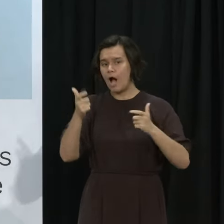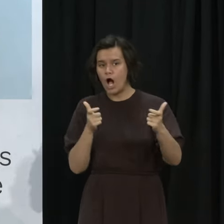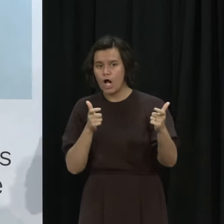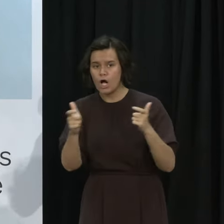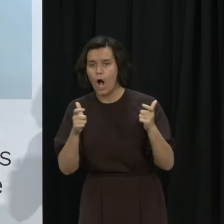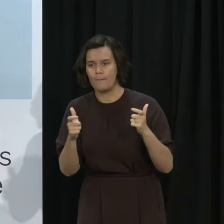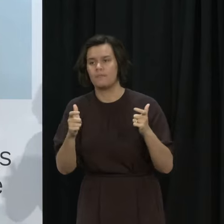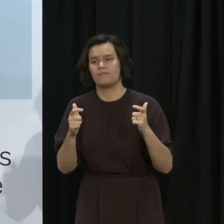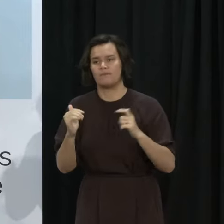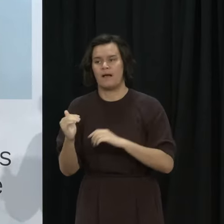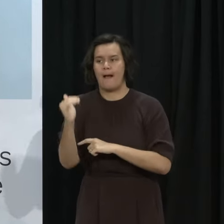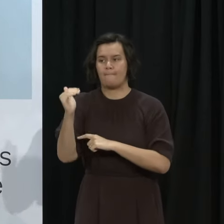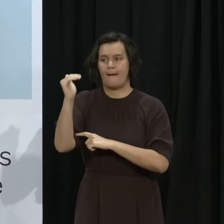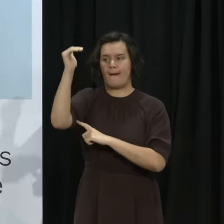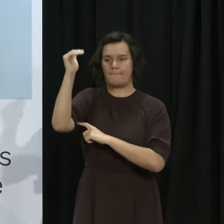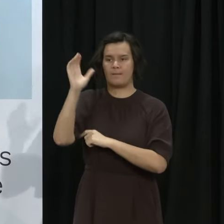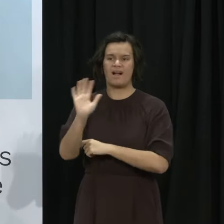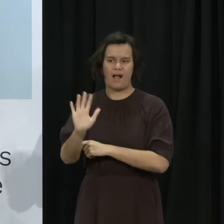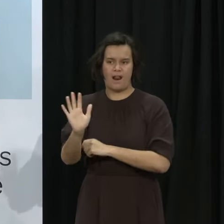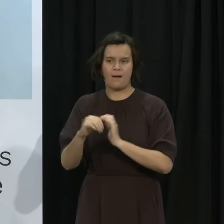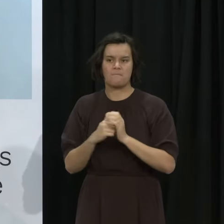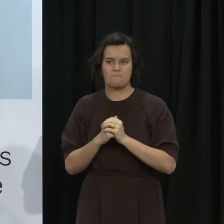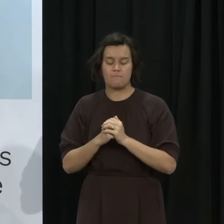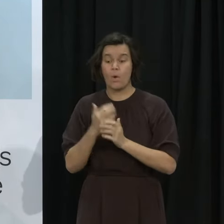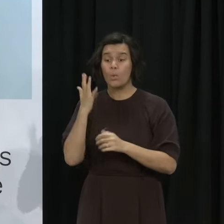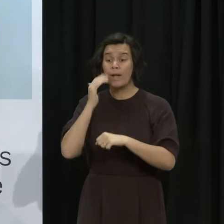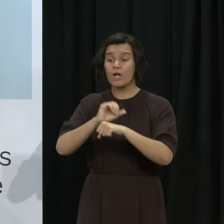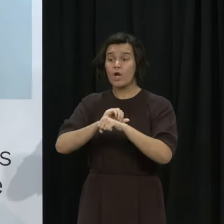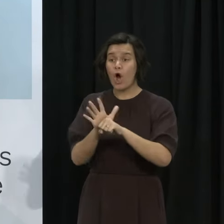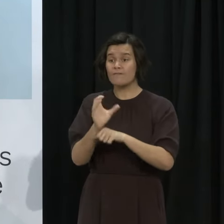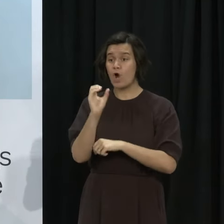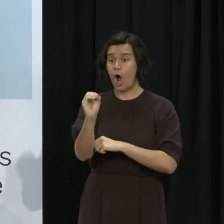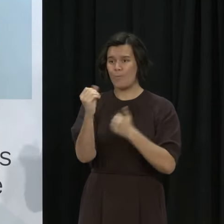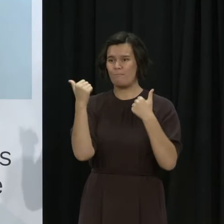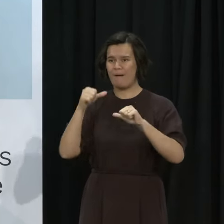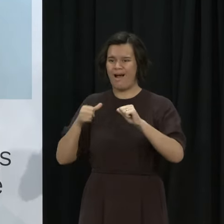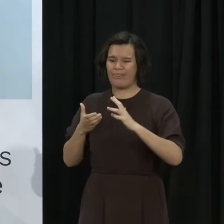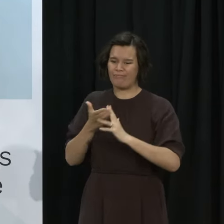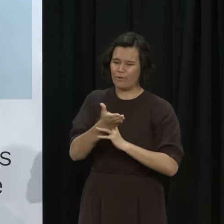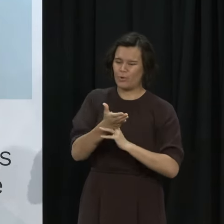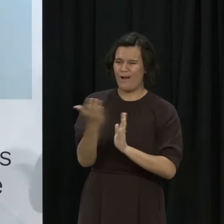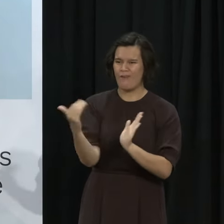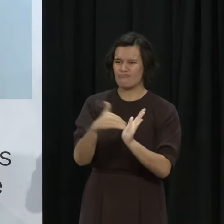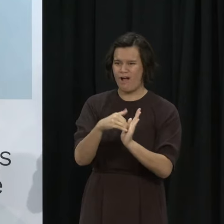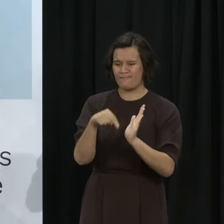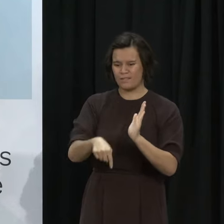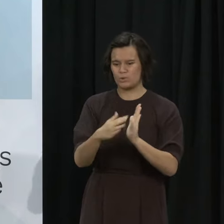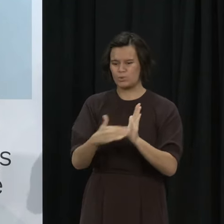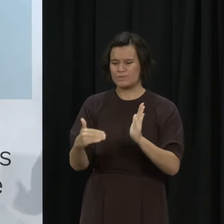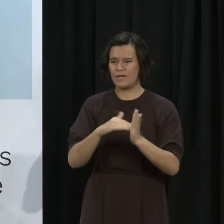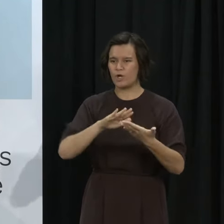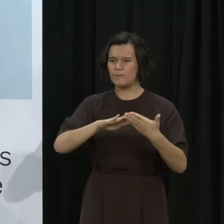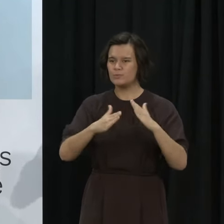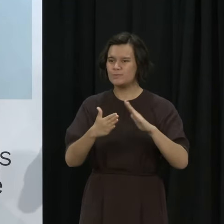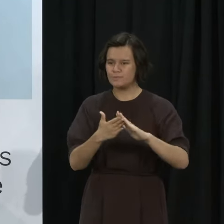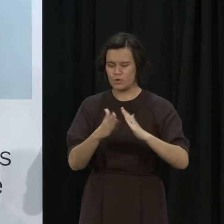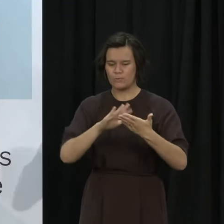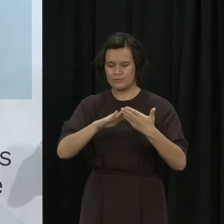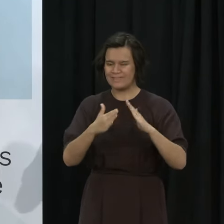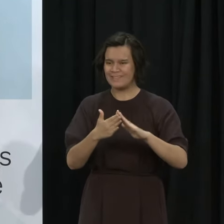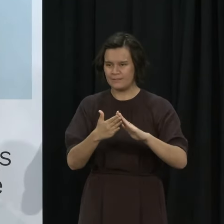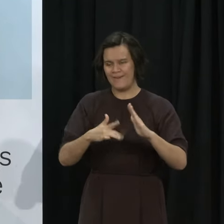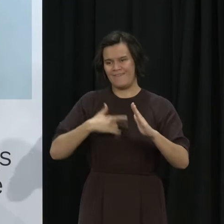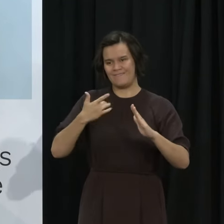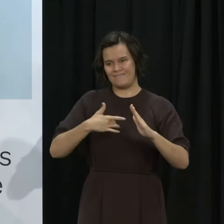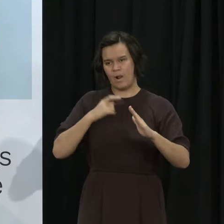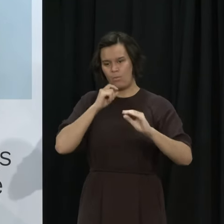again. When it does arrive, we expect that it will spread fast and that's what we're seeing in other places. So to slow that